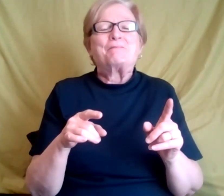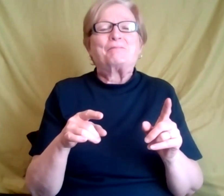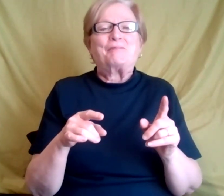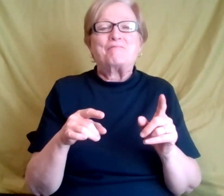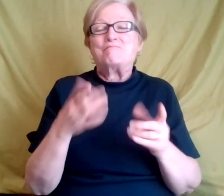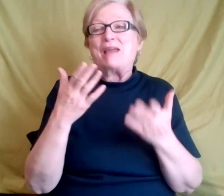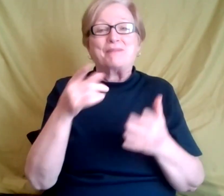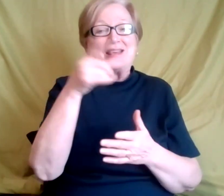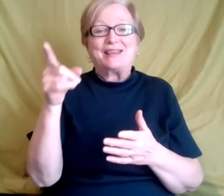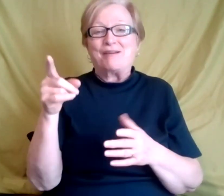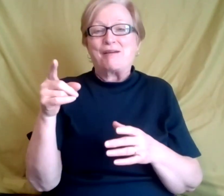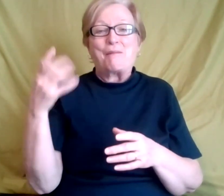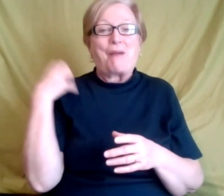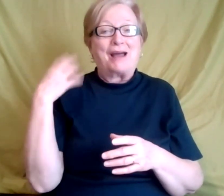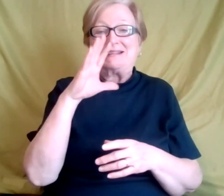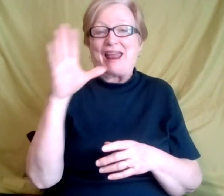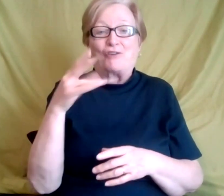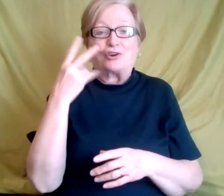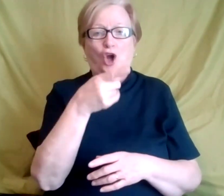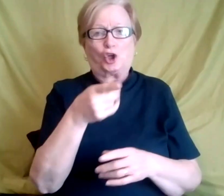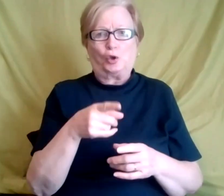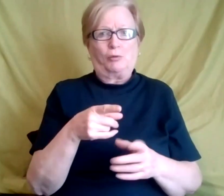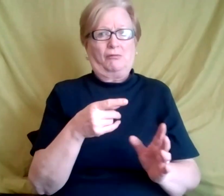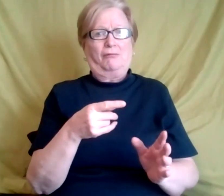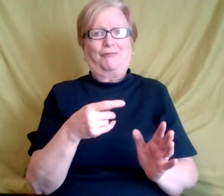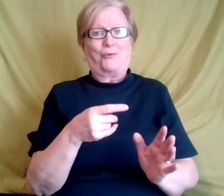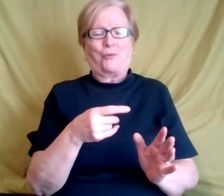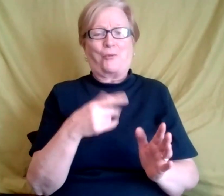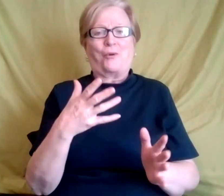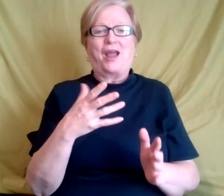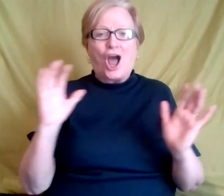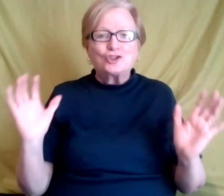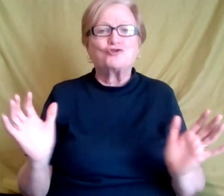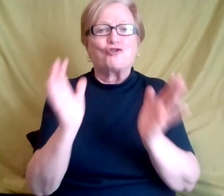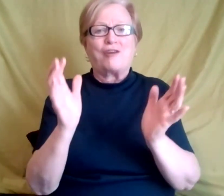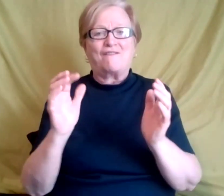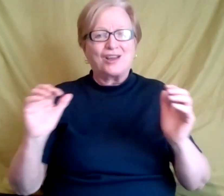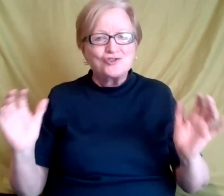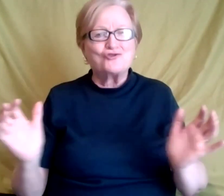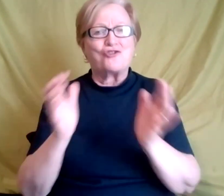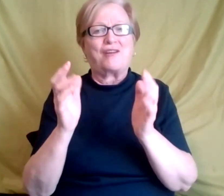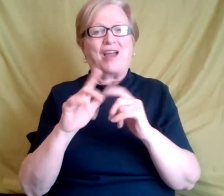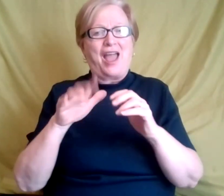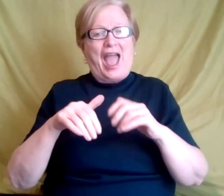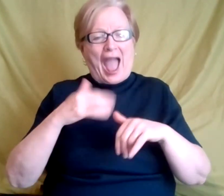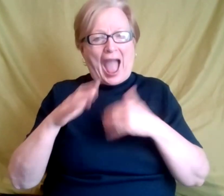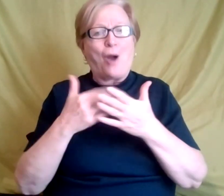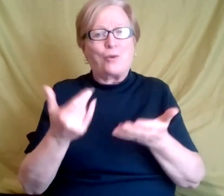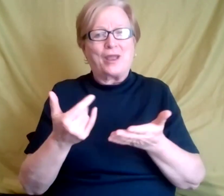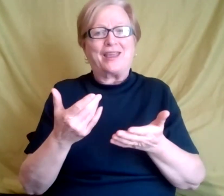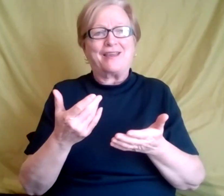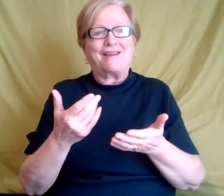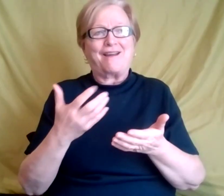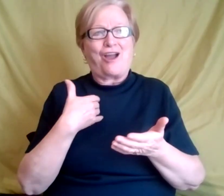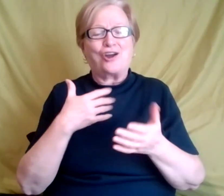we're now being more, you know, I would say definitely assertive in our advocacy work and what we do. And when I